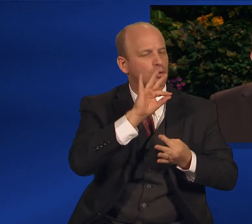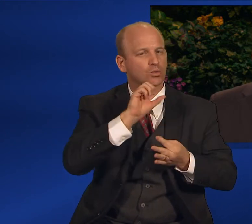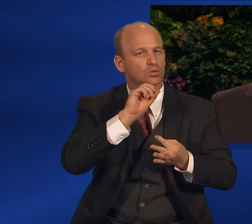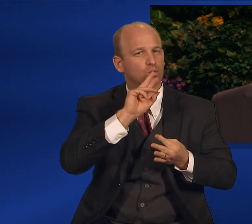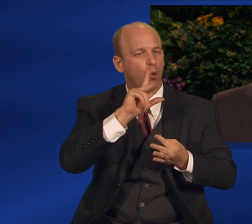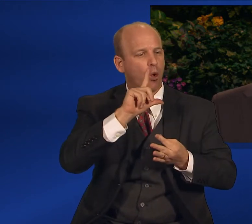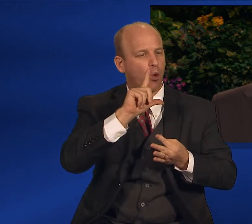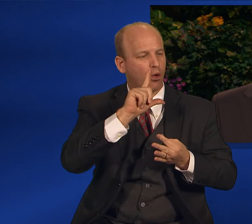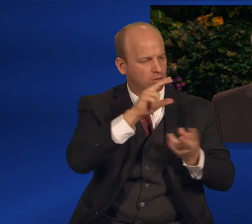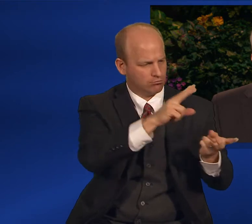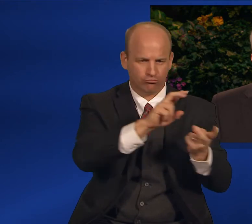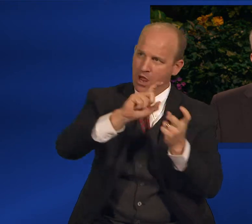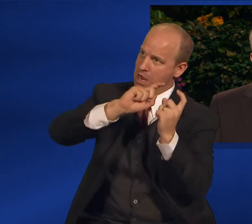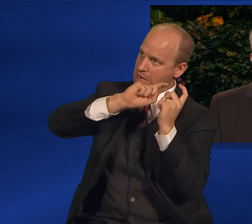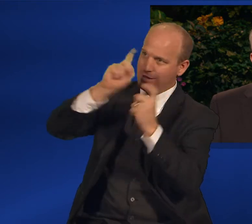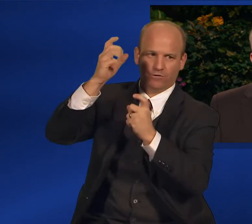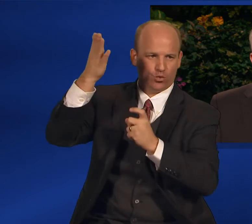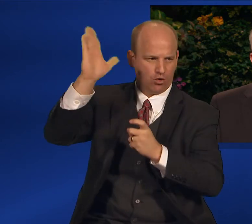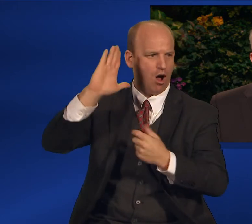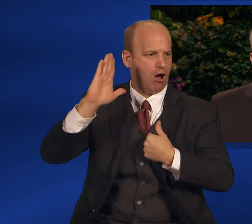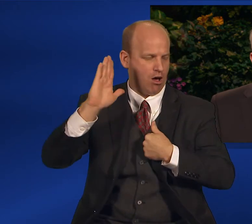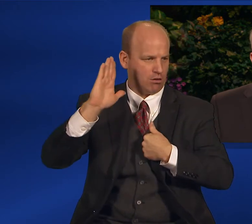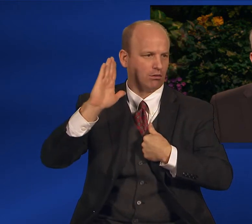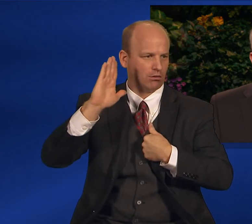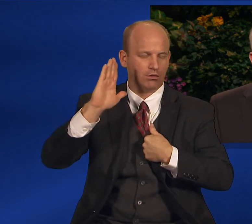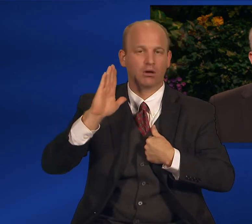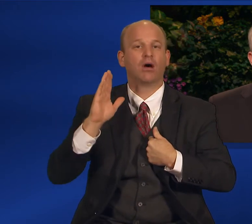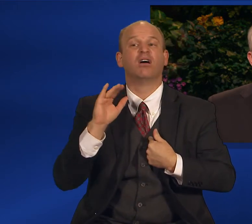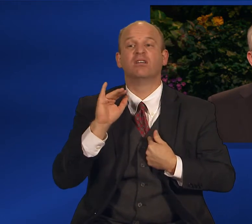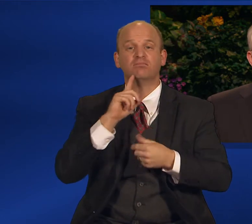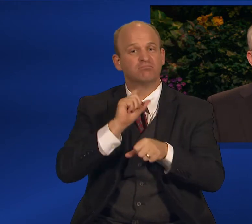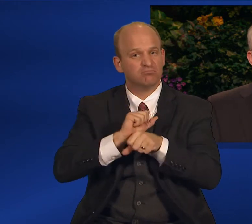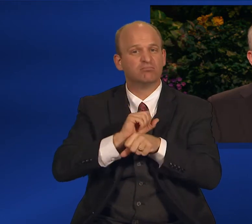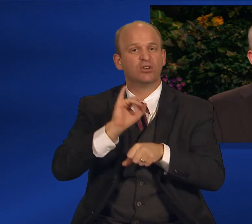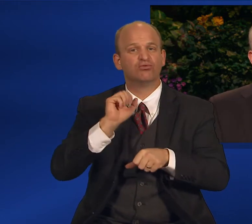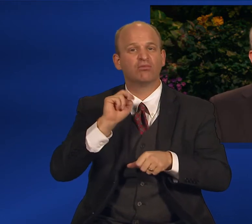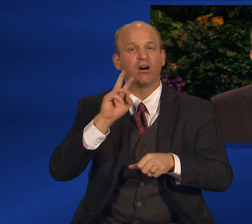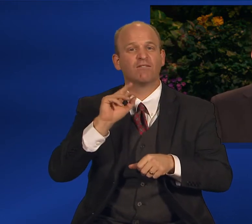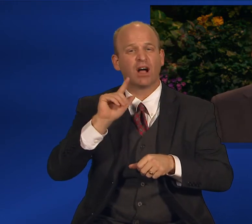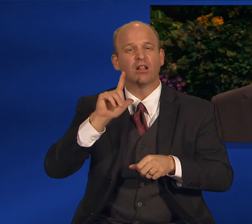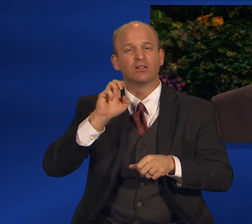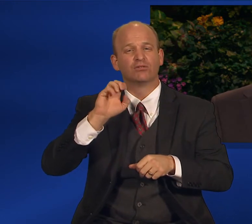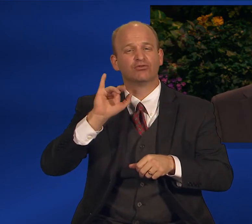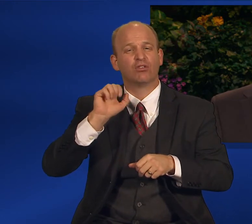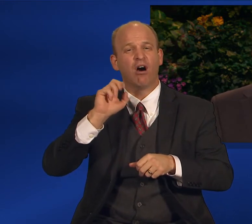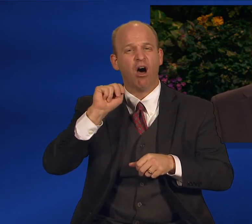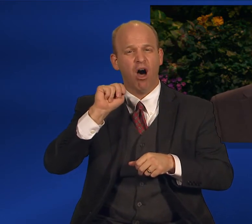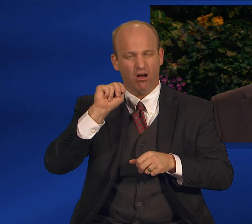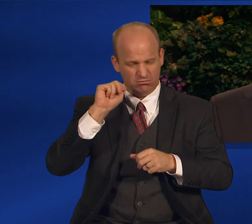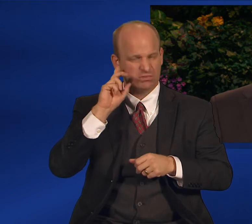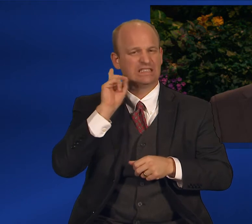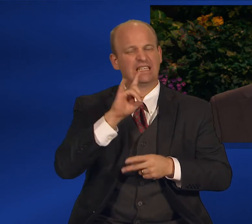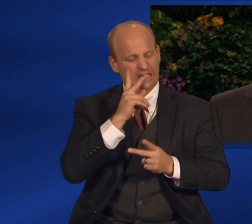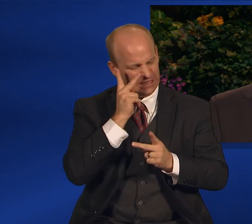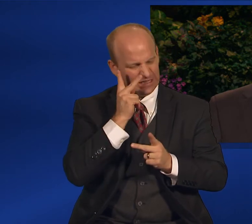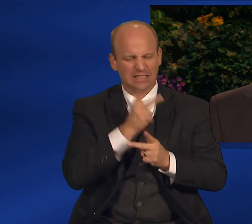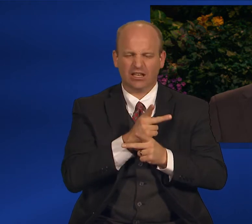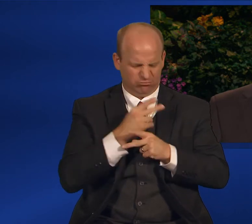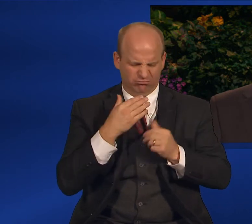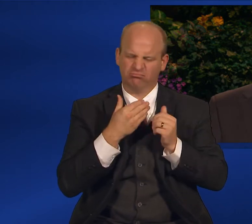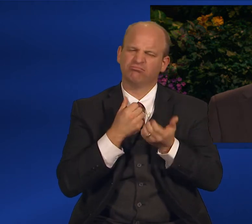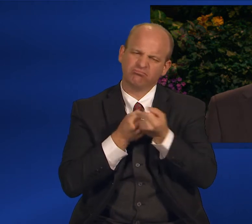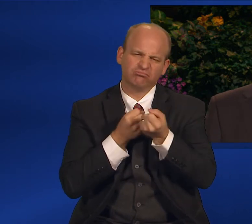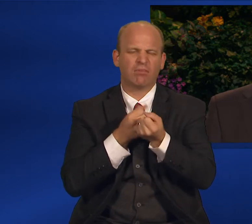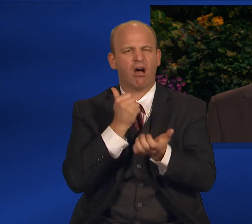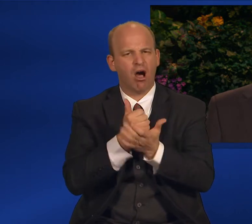new man, an honest man, and a benefactor to many. Throughout his life, he kept the two silver candlesticks, reminding him